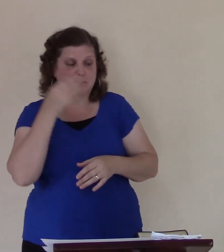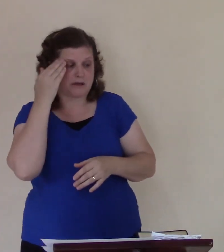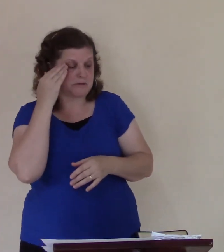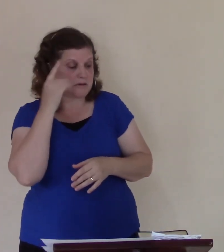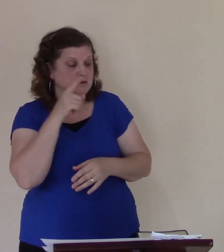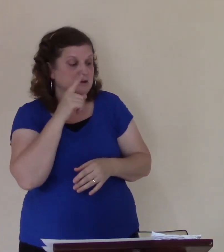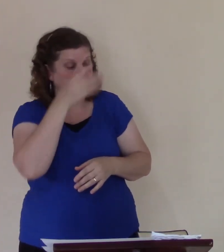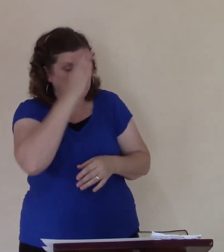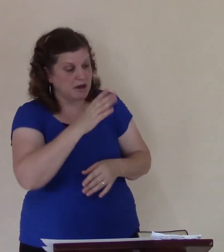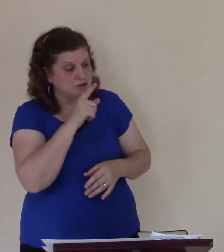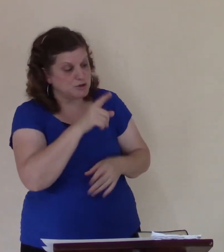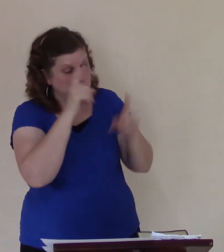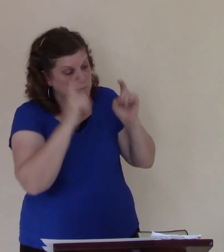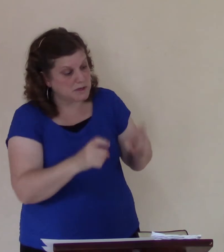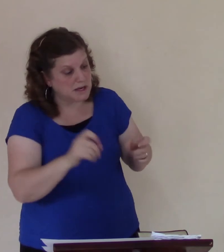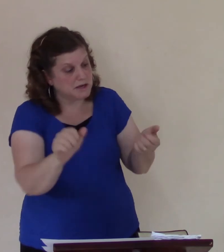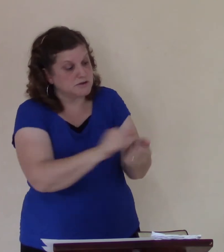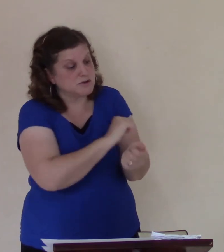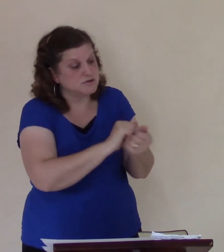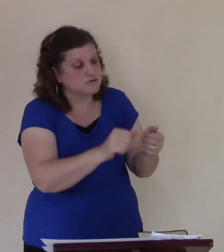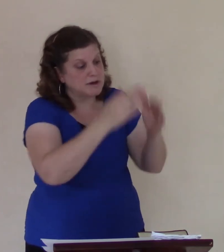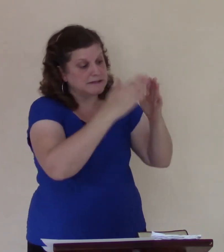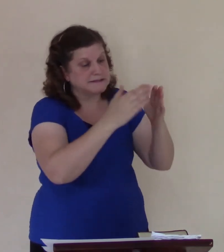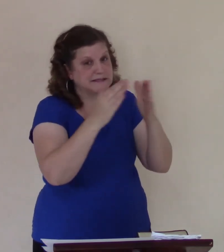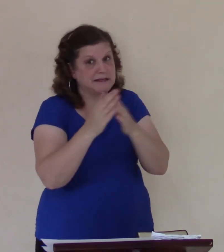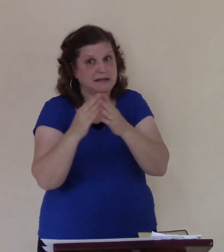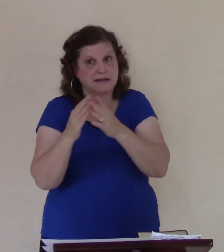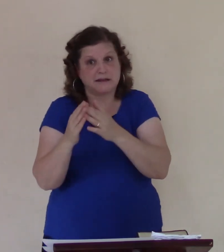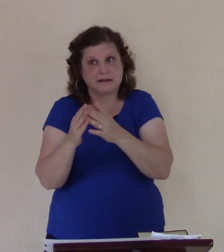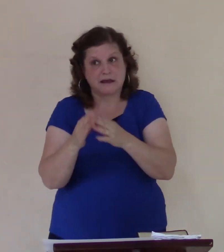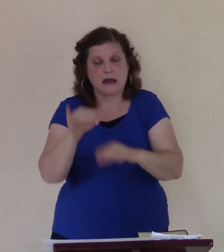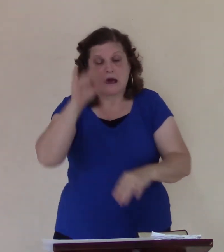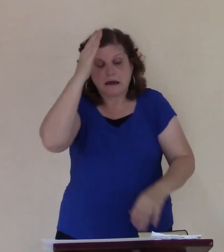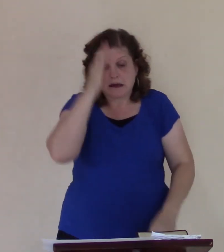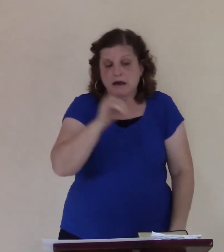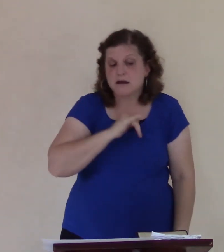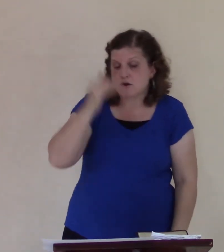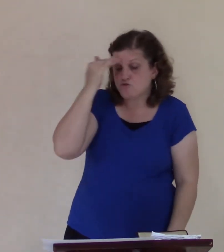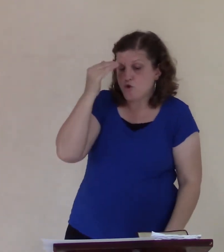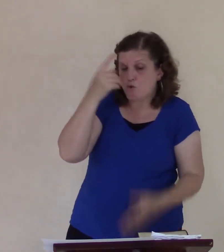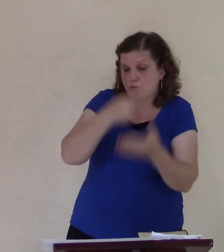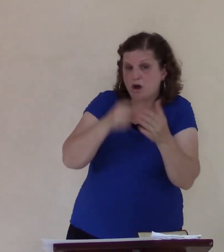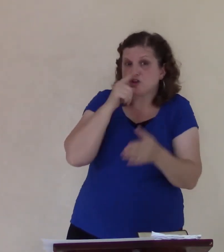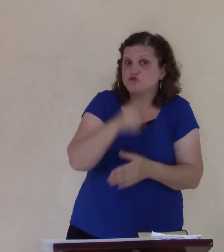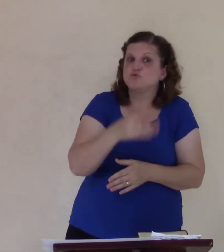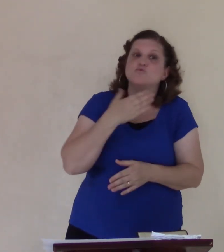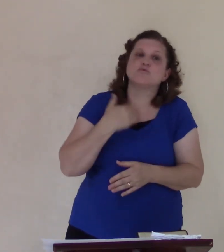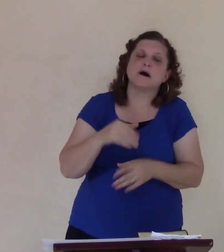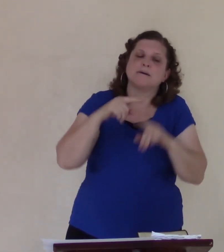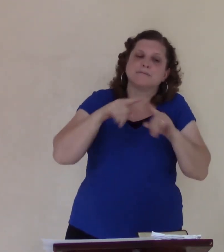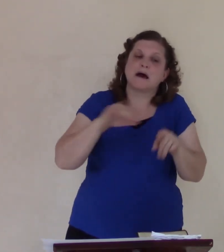God, I know what you want. Well, this is the thing you should do. And you decide to have me. No,